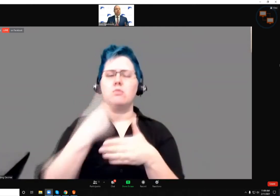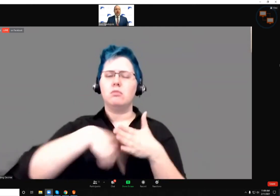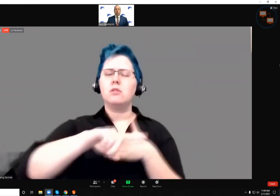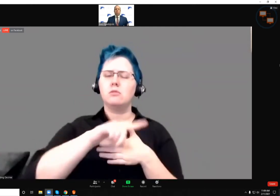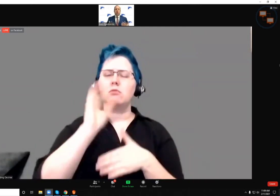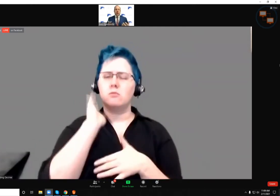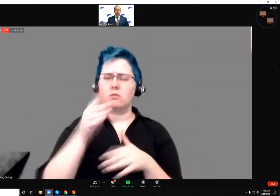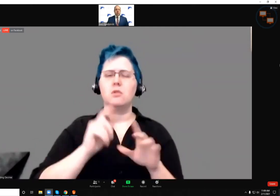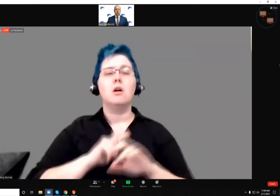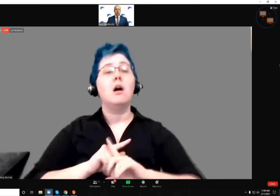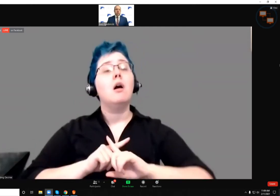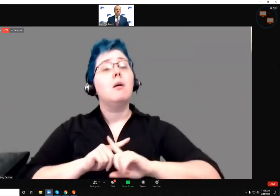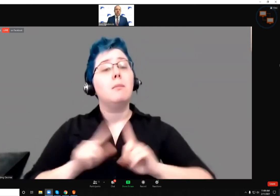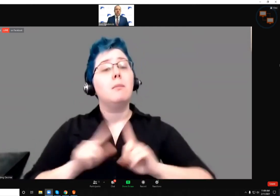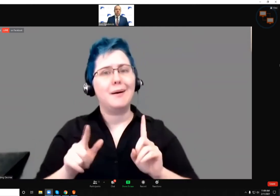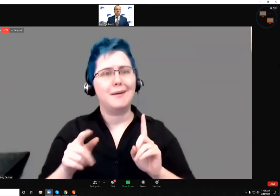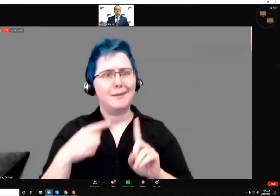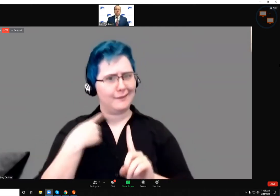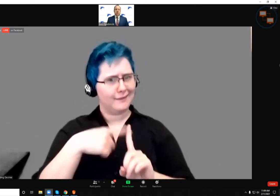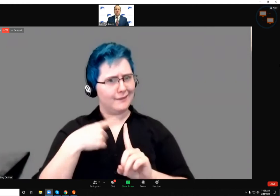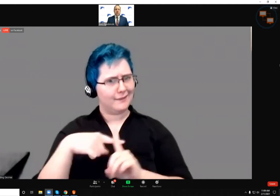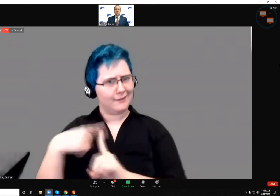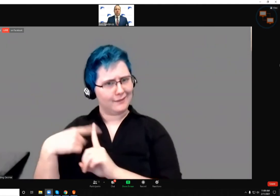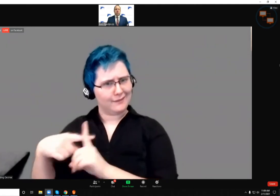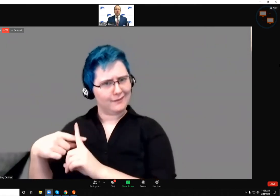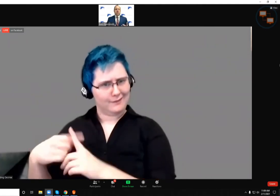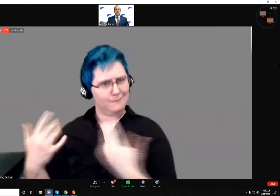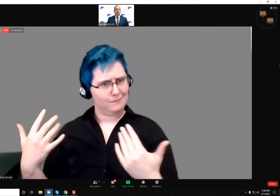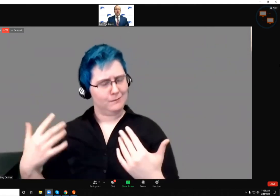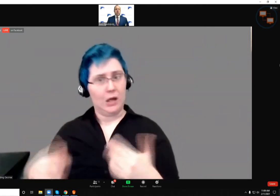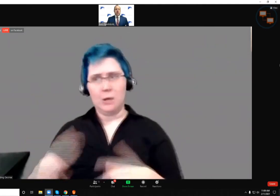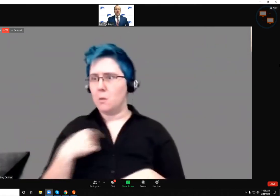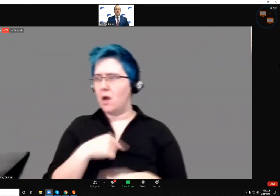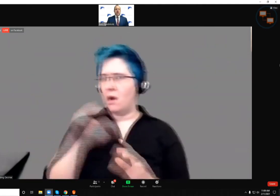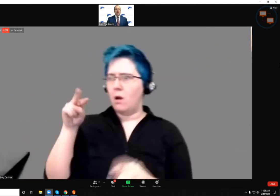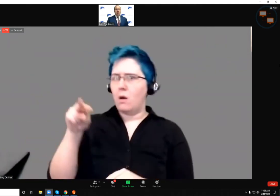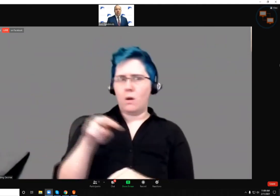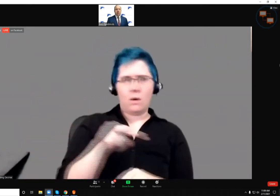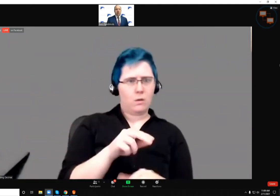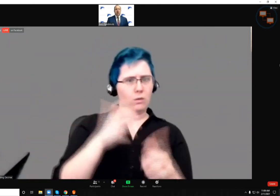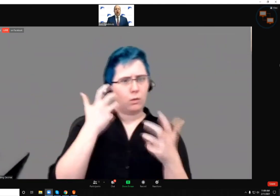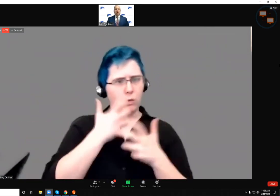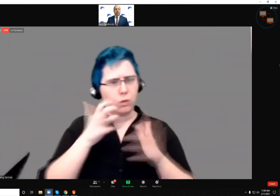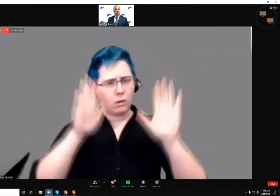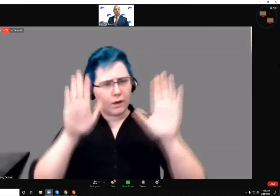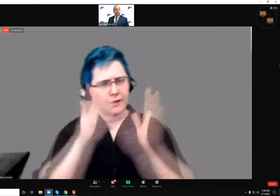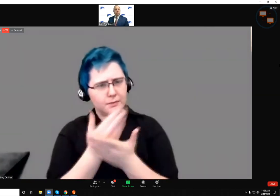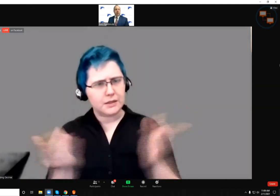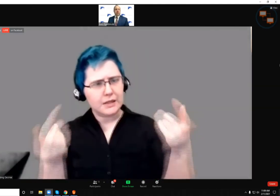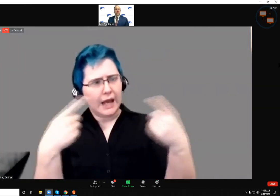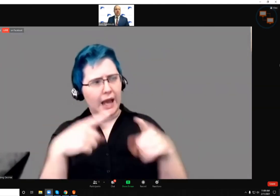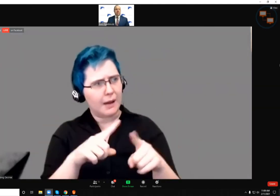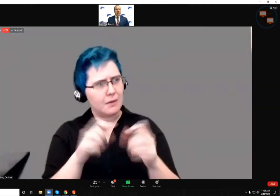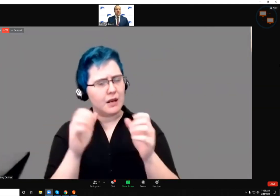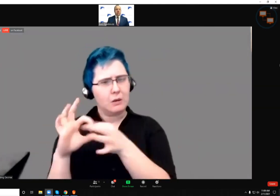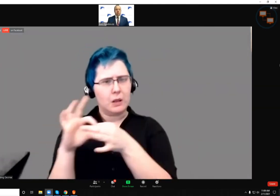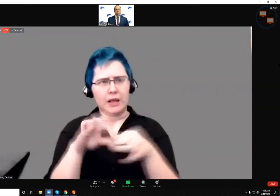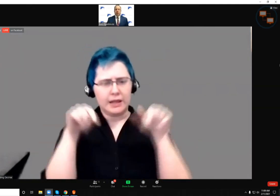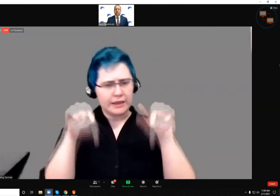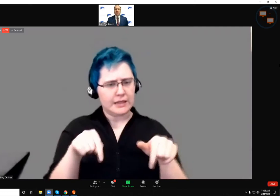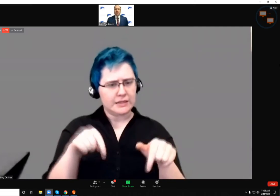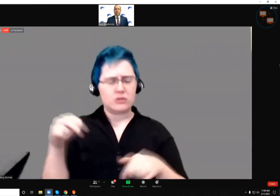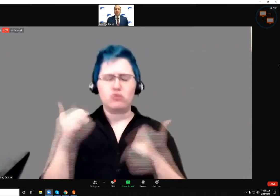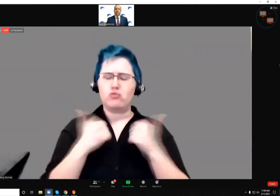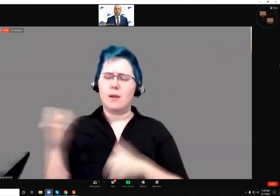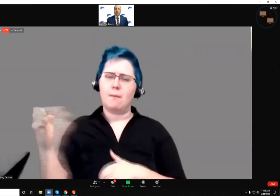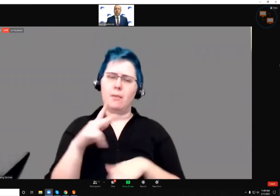but again, we're hearing good news. I think the community needs to understand that, that we're seeing great things happen on the COVID front to get us back to a normal